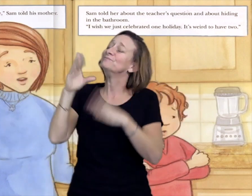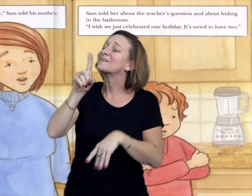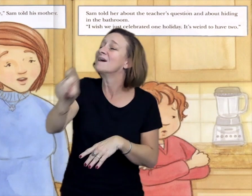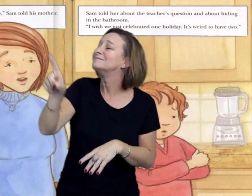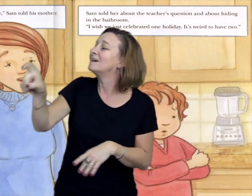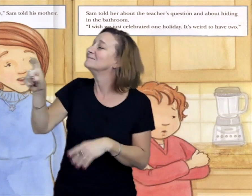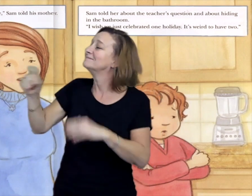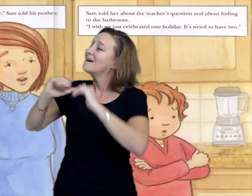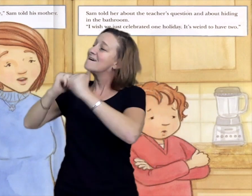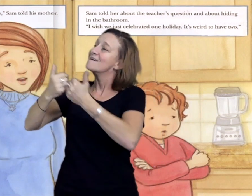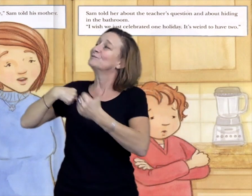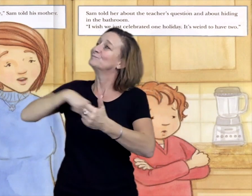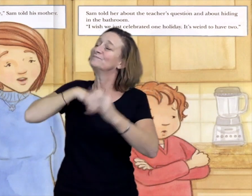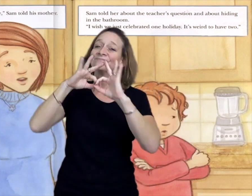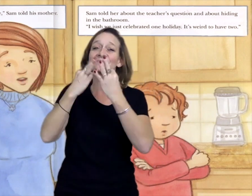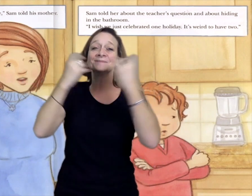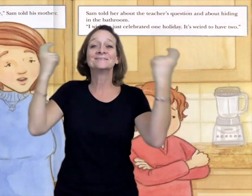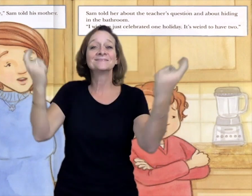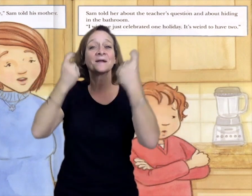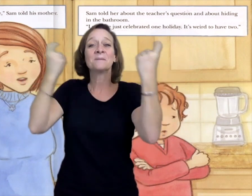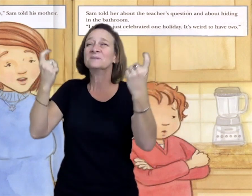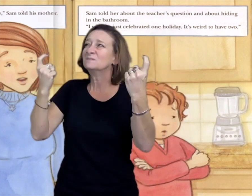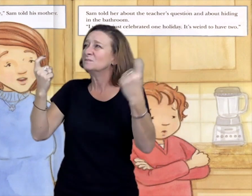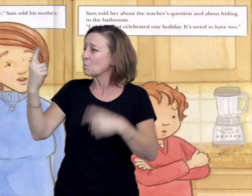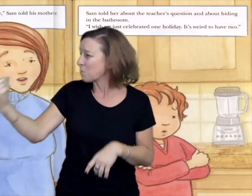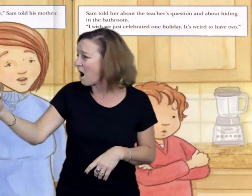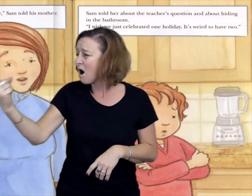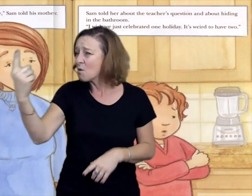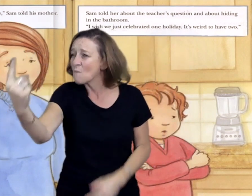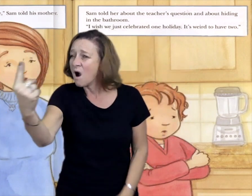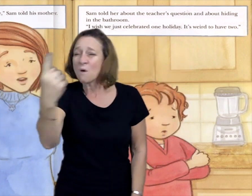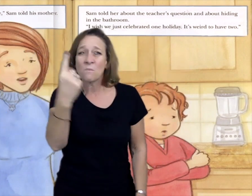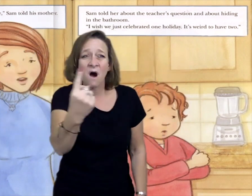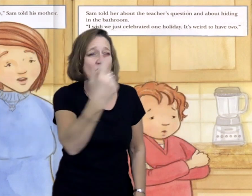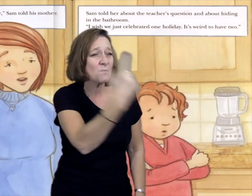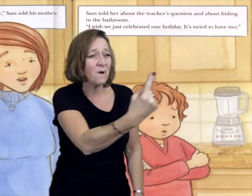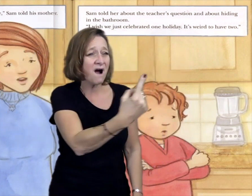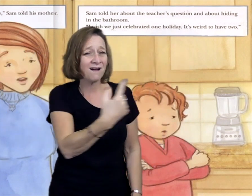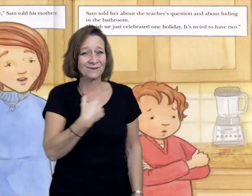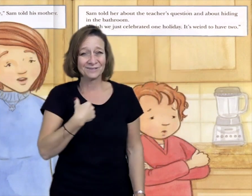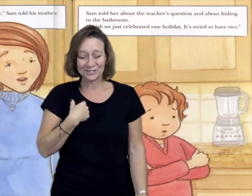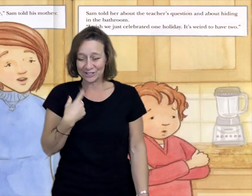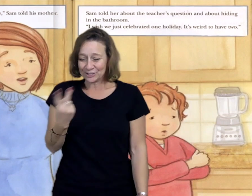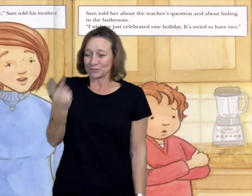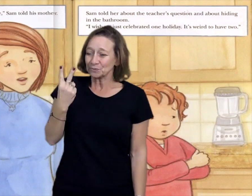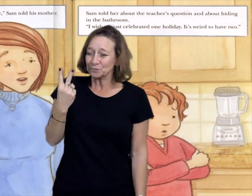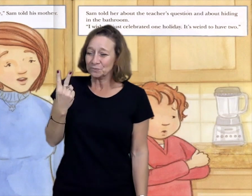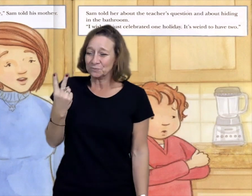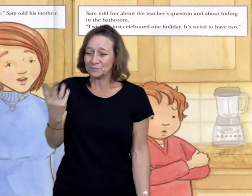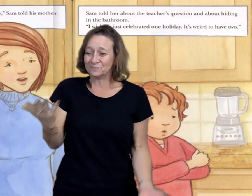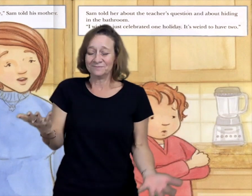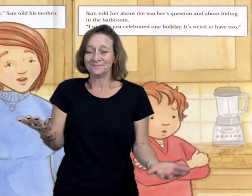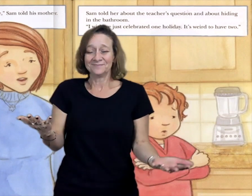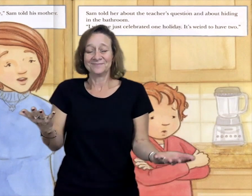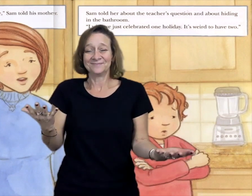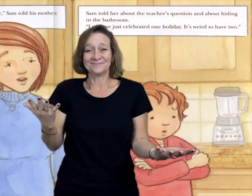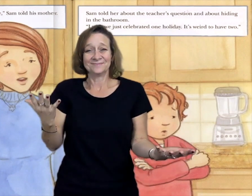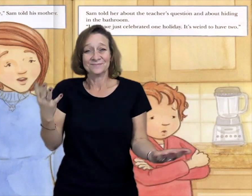Sam told her about the teacher's question and about hiding in the bathroom. I wish we celebrated just one holiday.